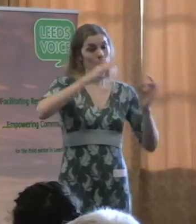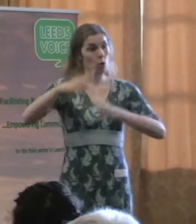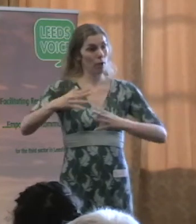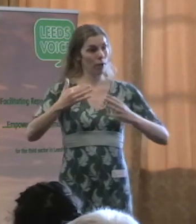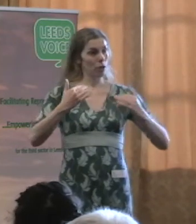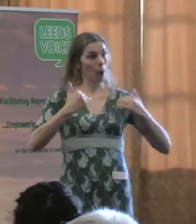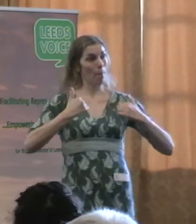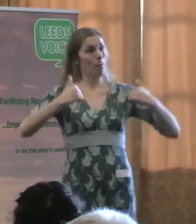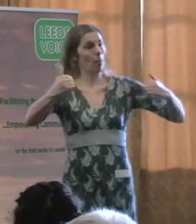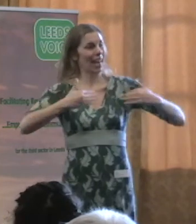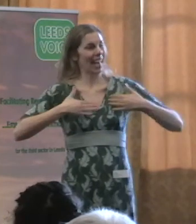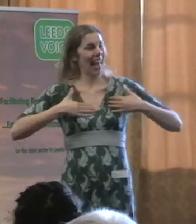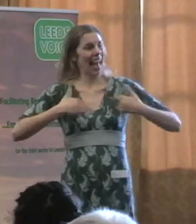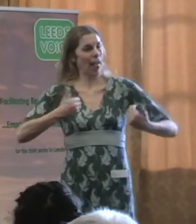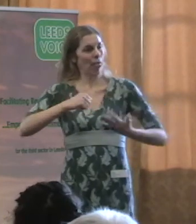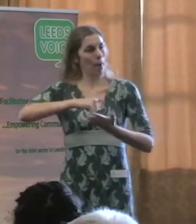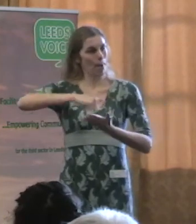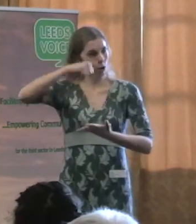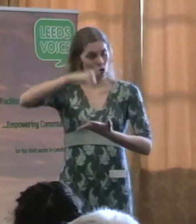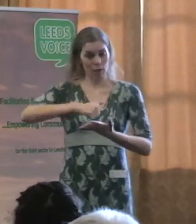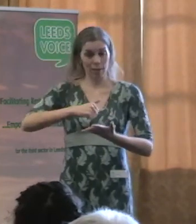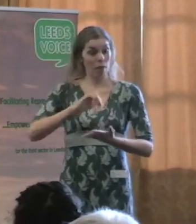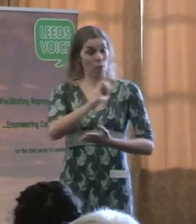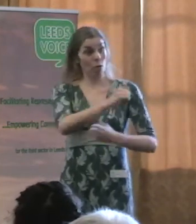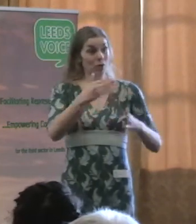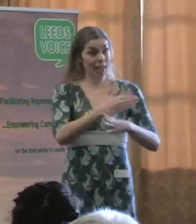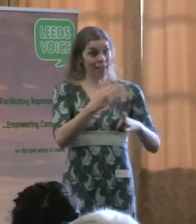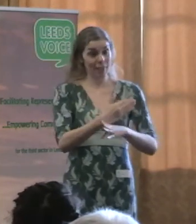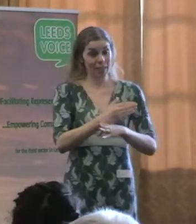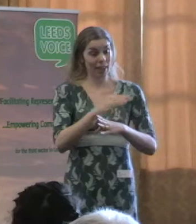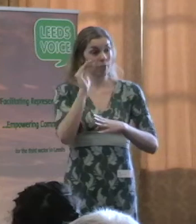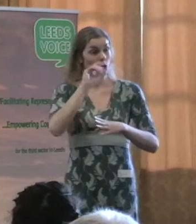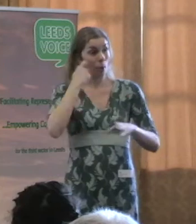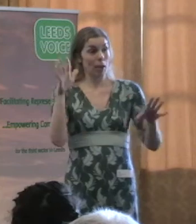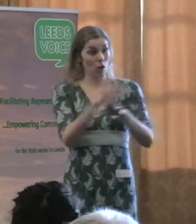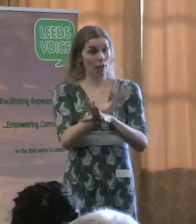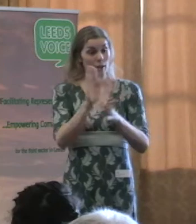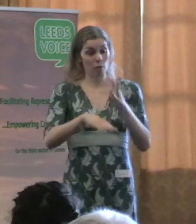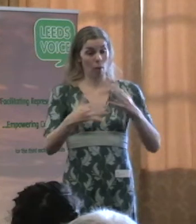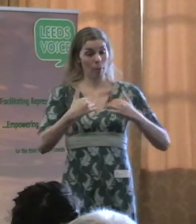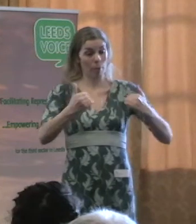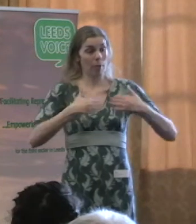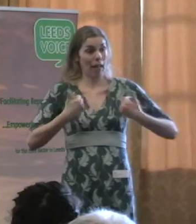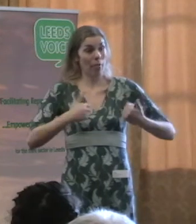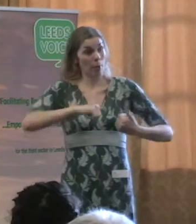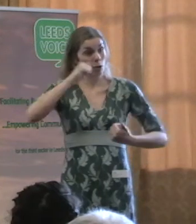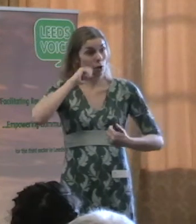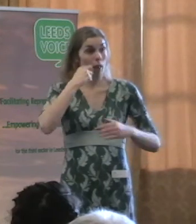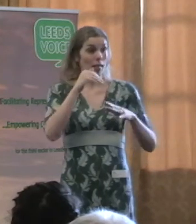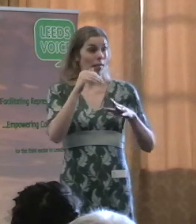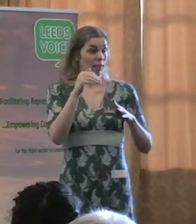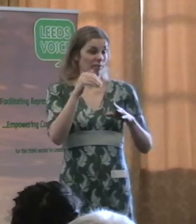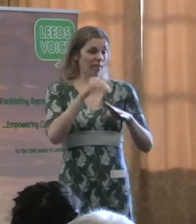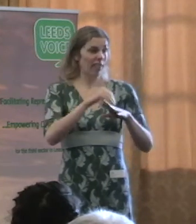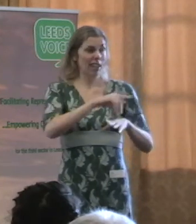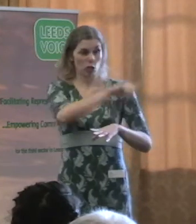those activities will have a relevance for yourselves. In the consultation document, it sets out